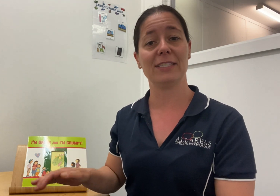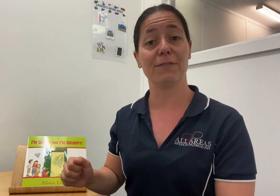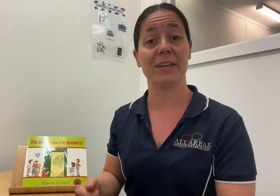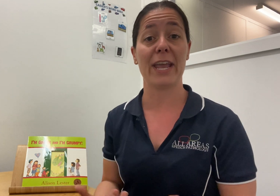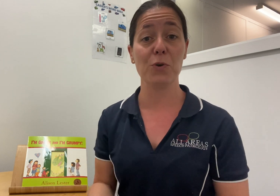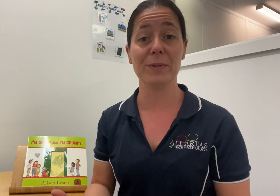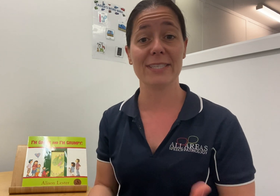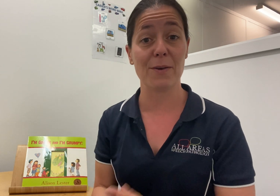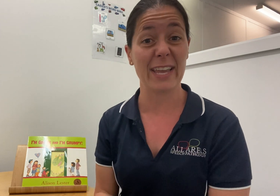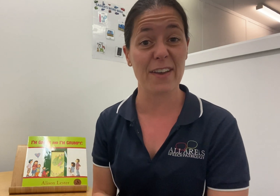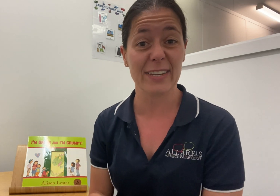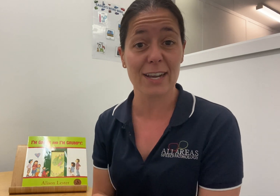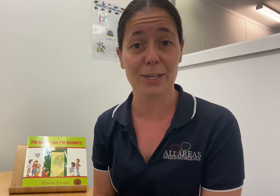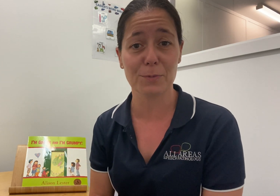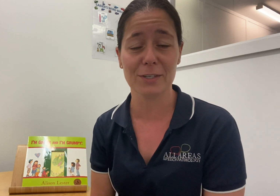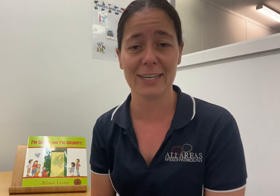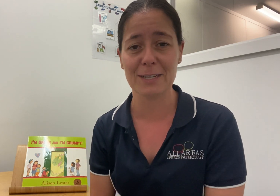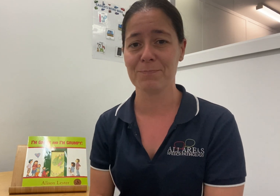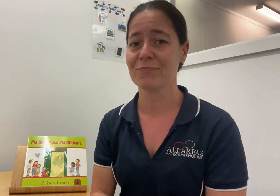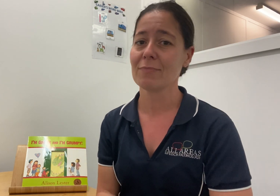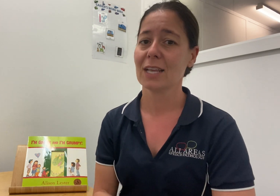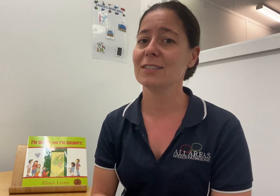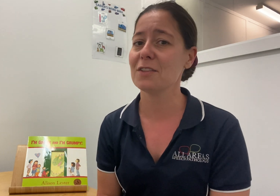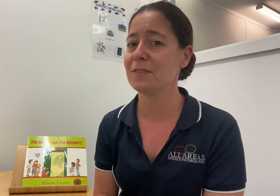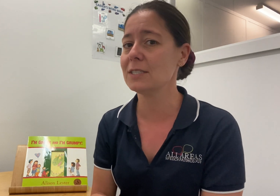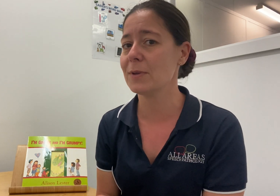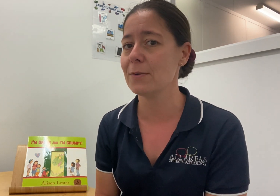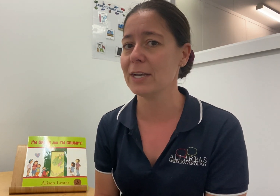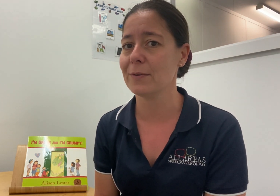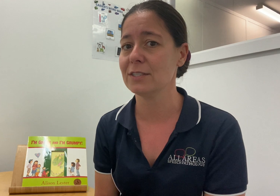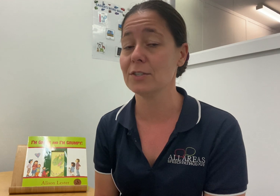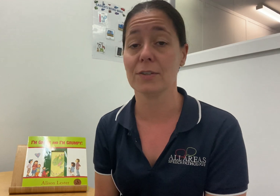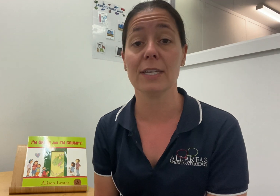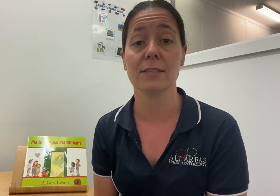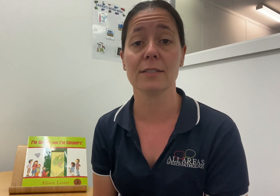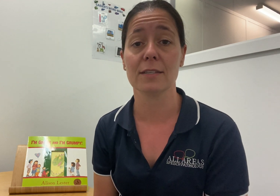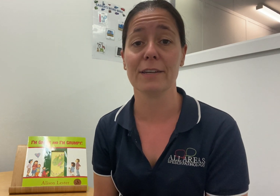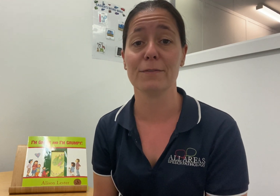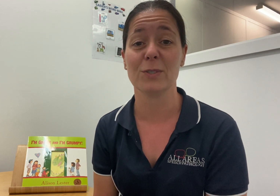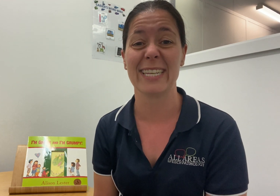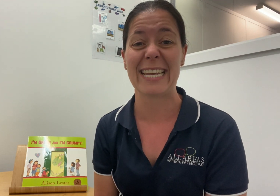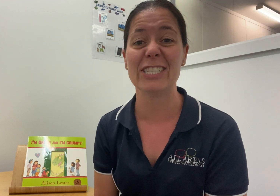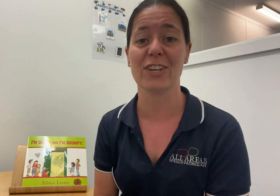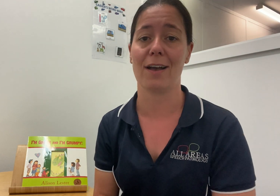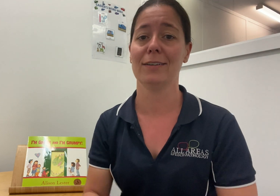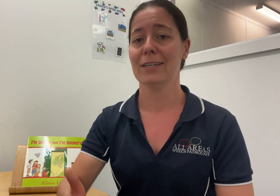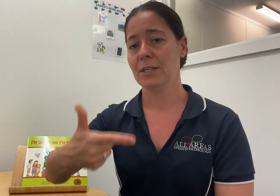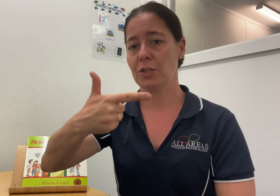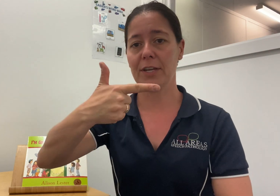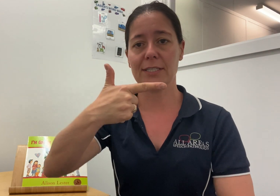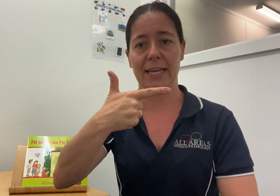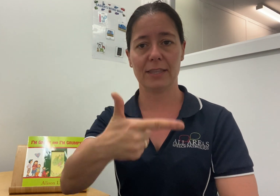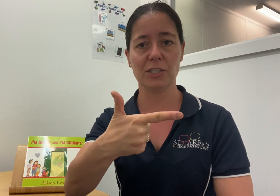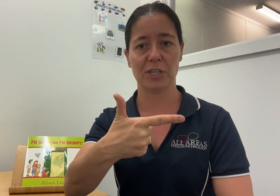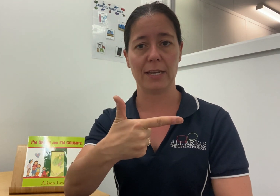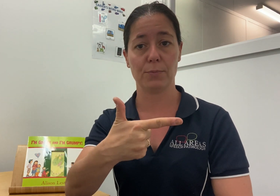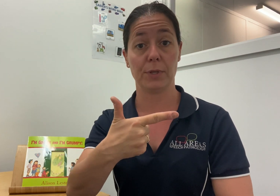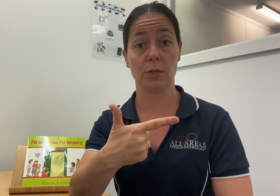different helpers that we have in our community. So the first one that we're going to do is the sign for teacher. So you're going to take this shape with your